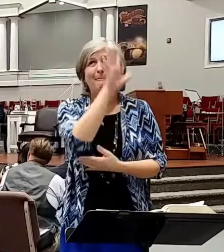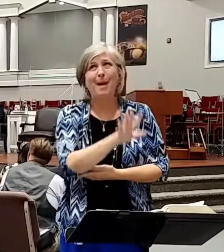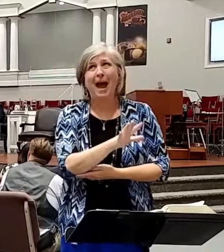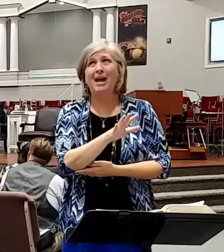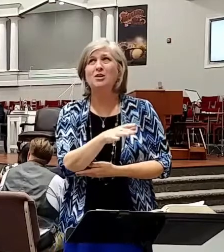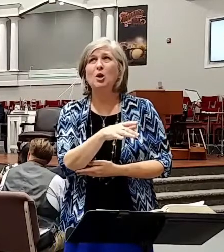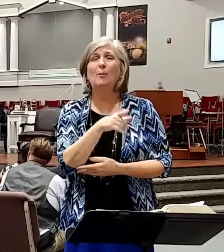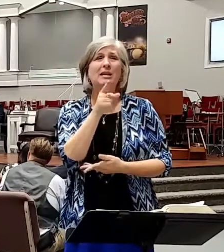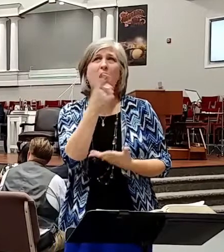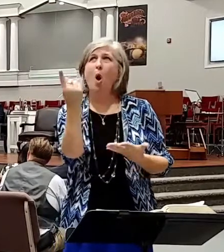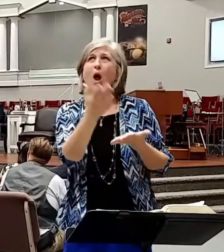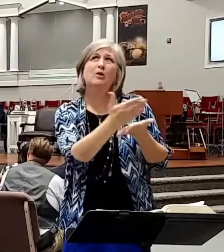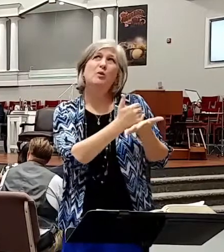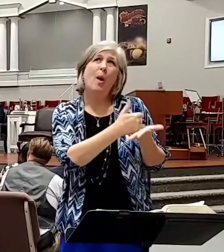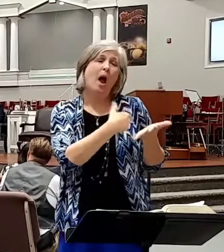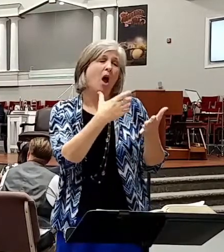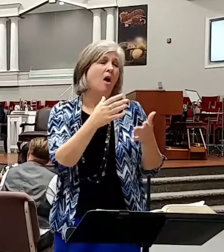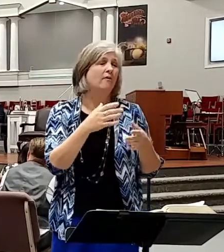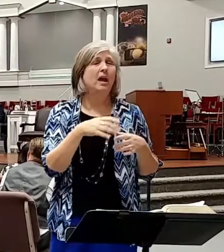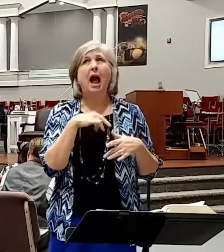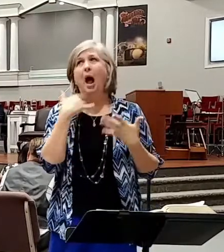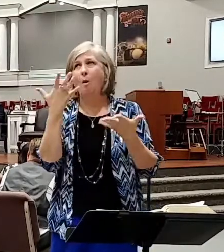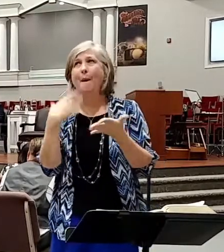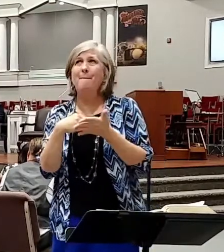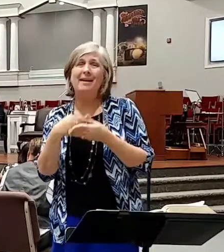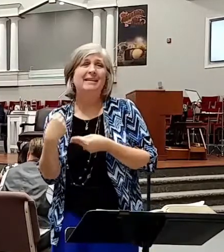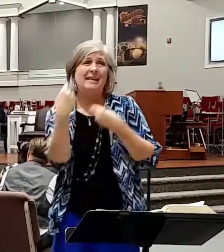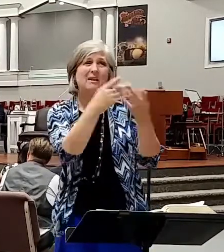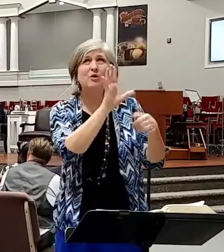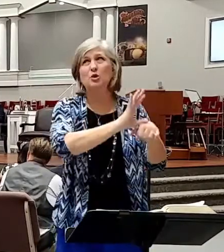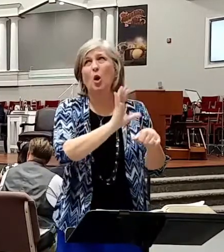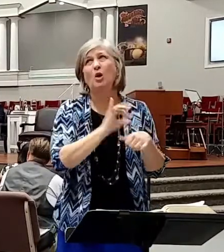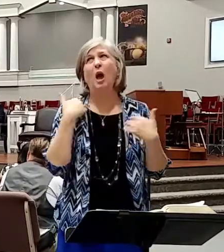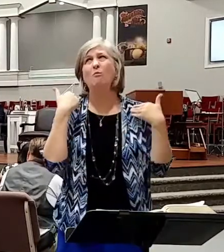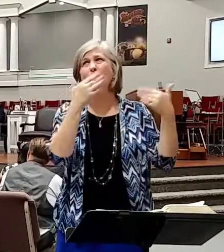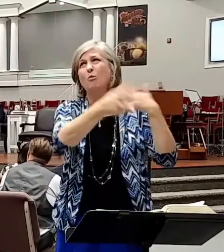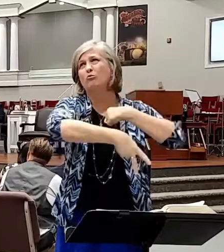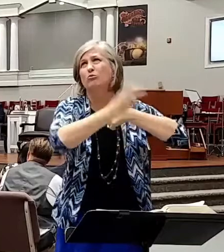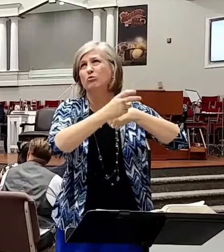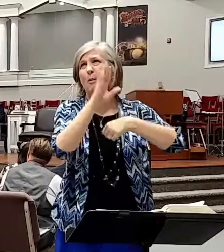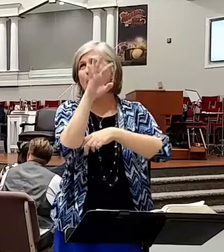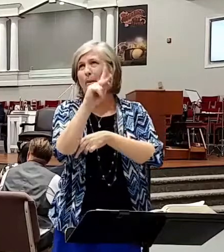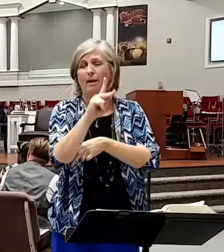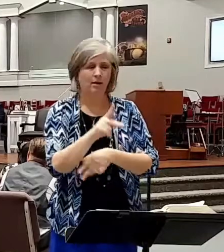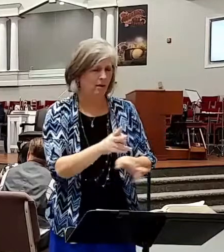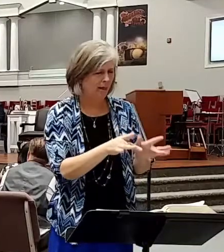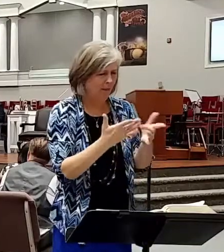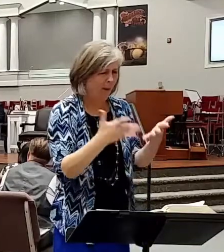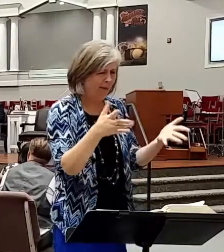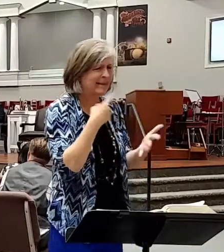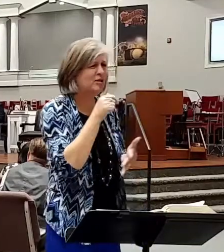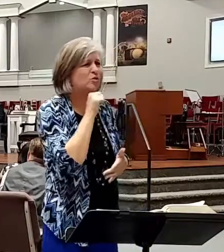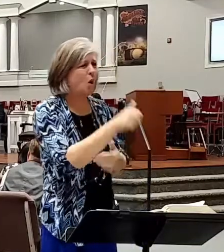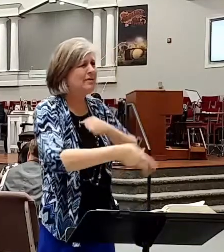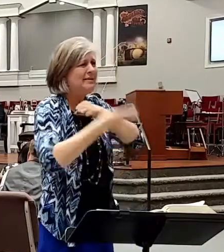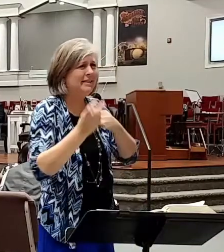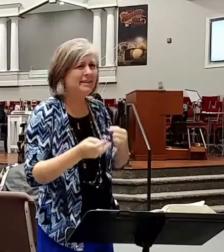does and so I'm going to have some money and I want to give it I'm going to rob a bank whoa thou shalt not steal you don't have to pray about it